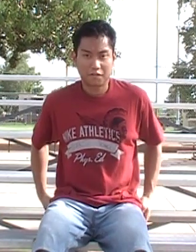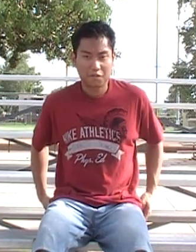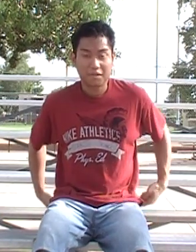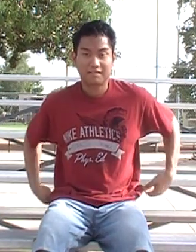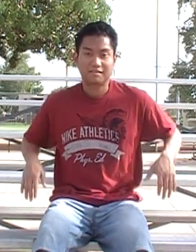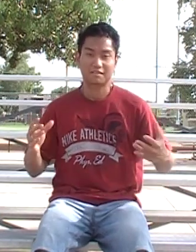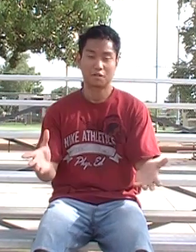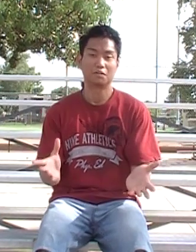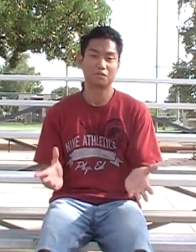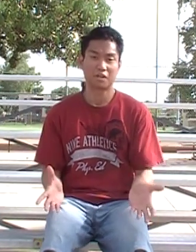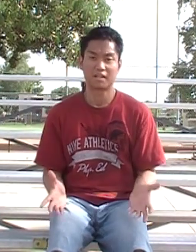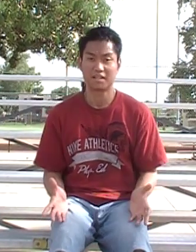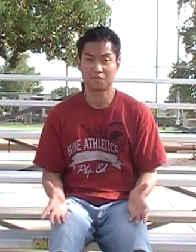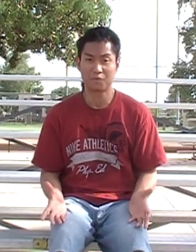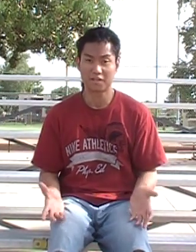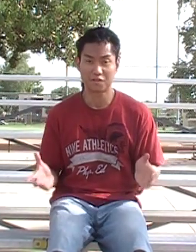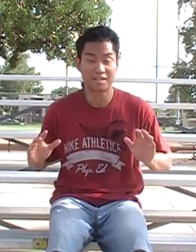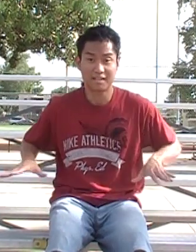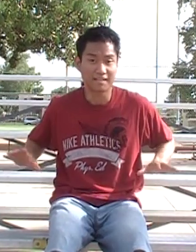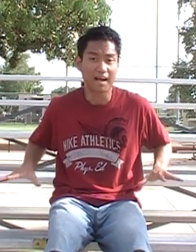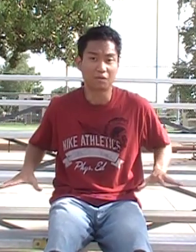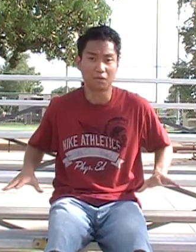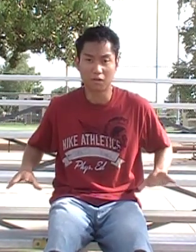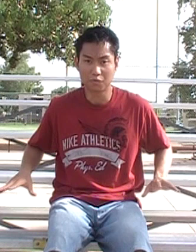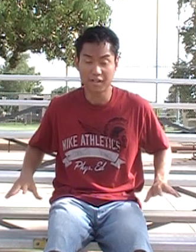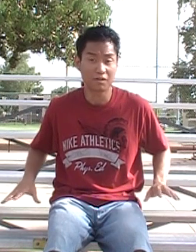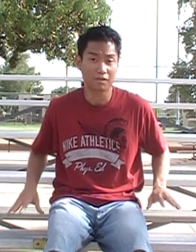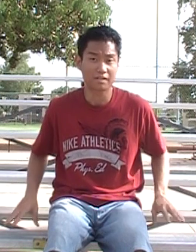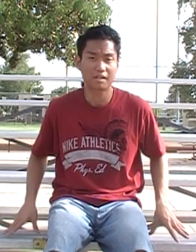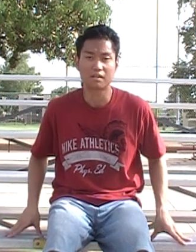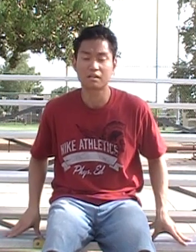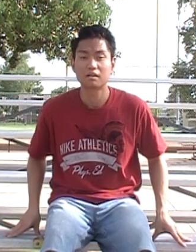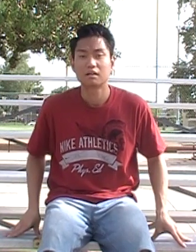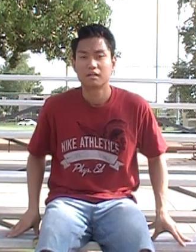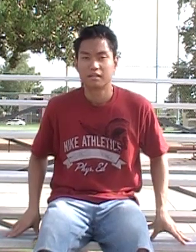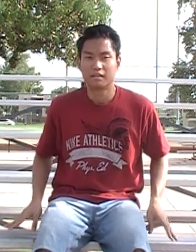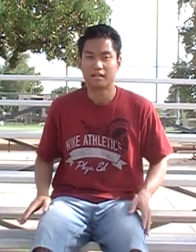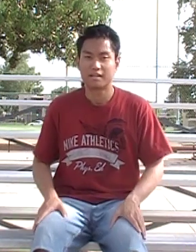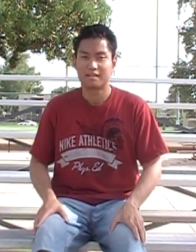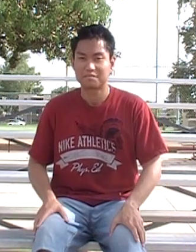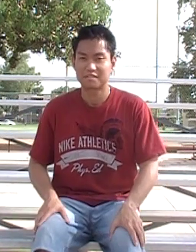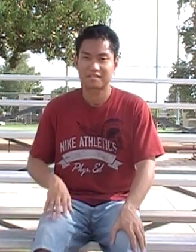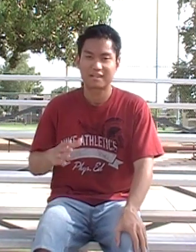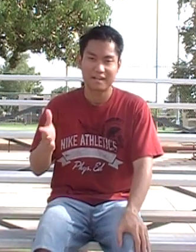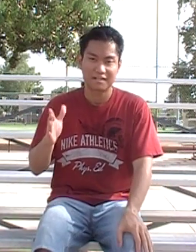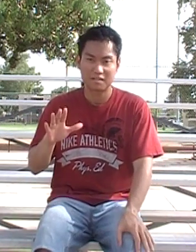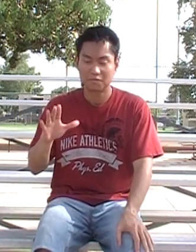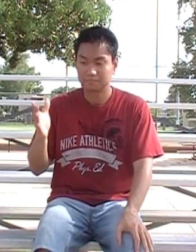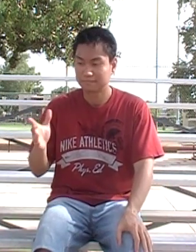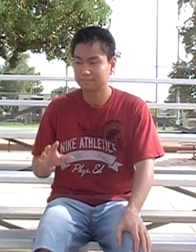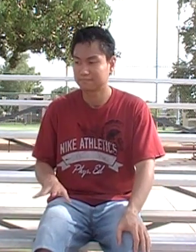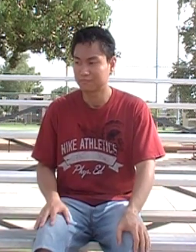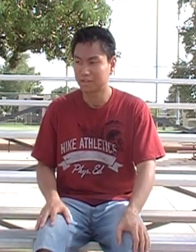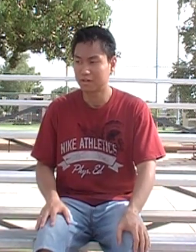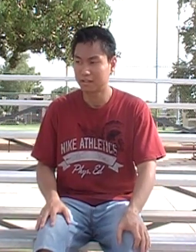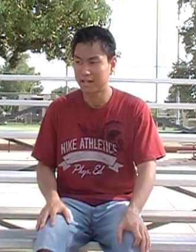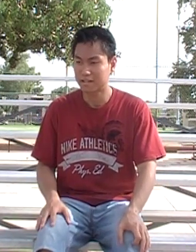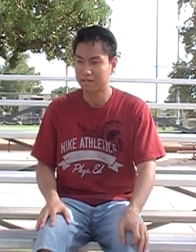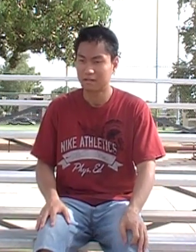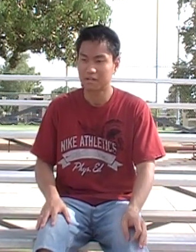doing solo training when you're sitting down or when you're on a chair, it's kind of, what do you call that, a